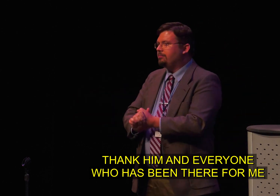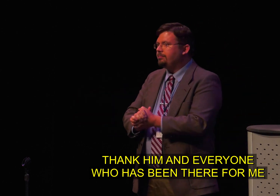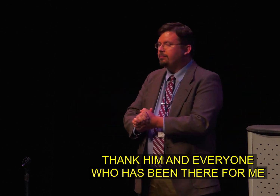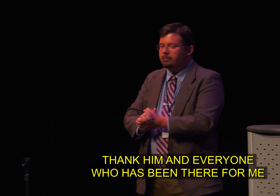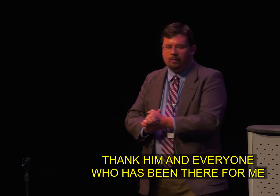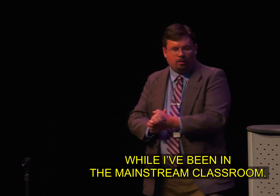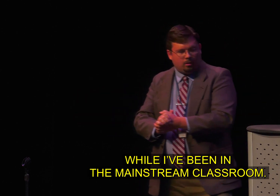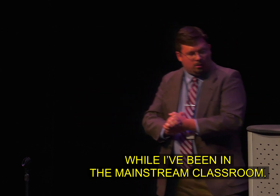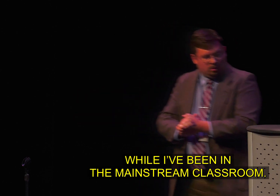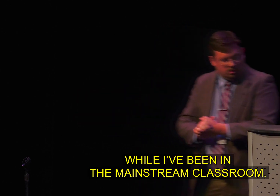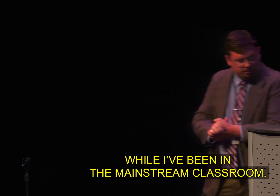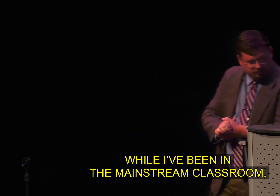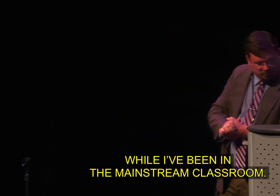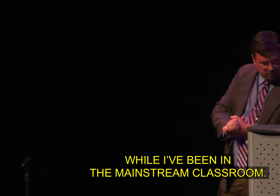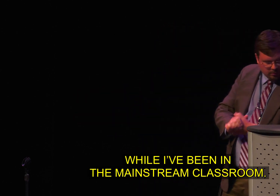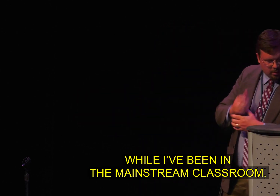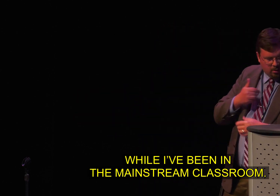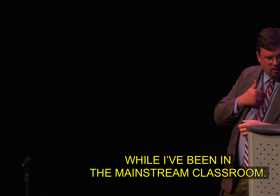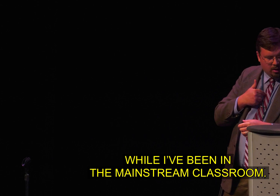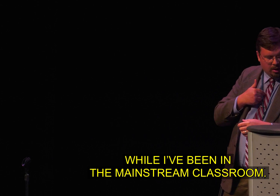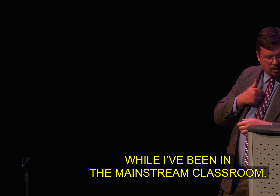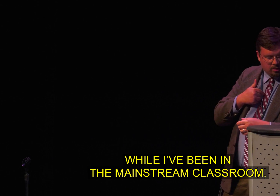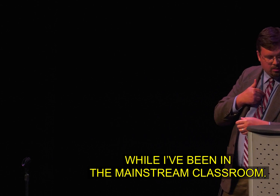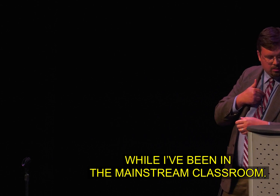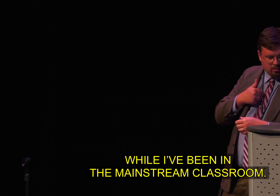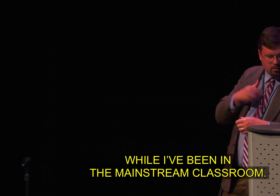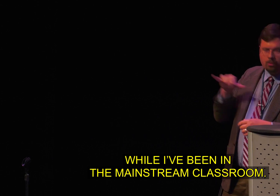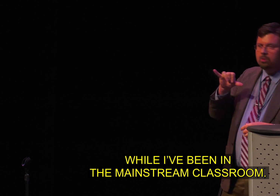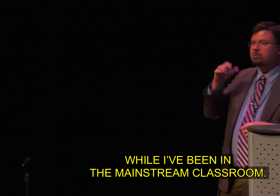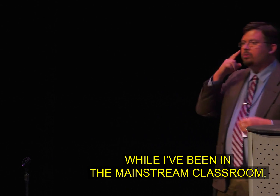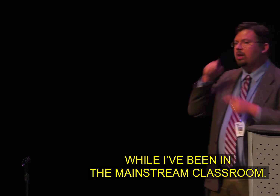been there for me while I've been in the mainstream classroom.